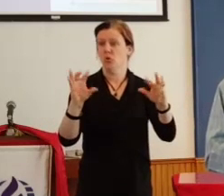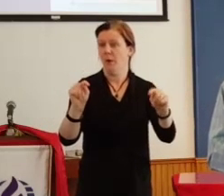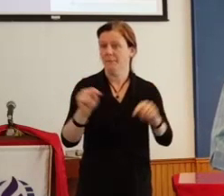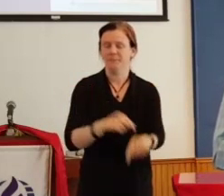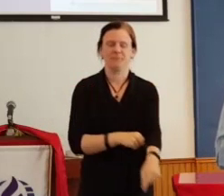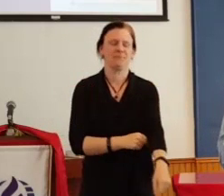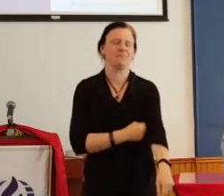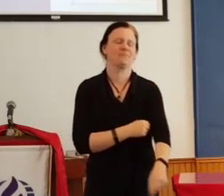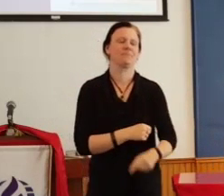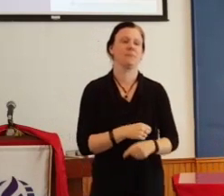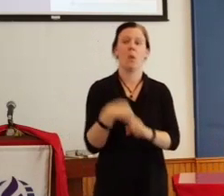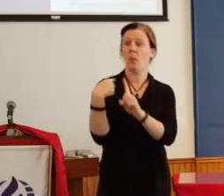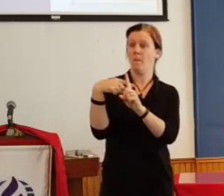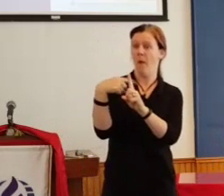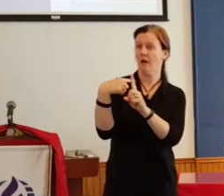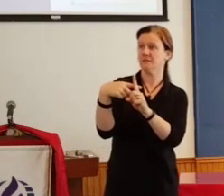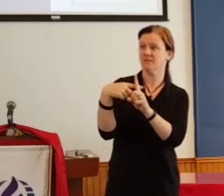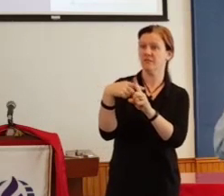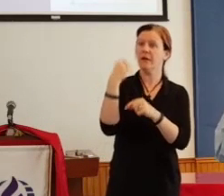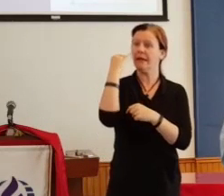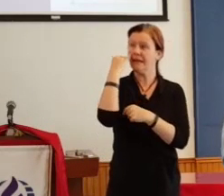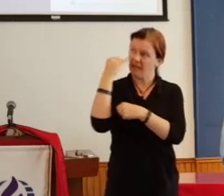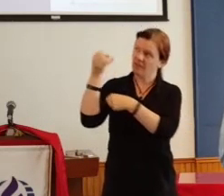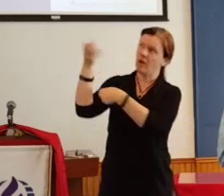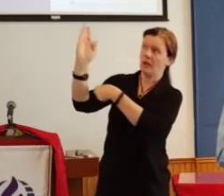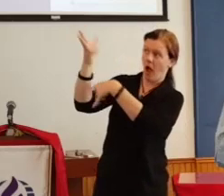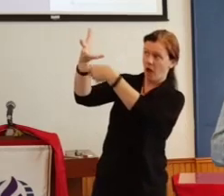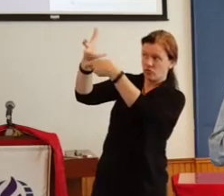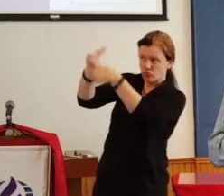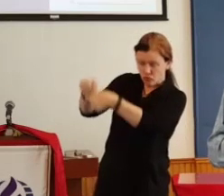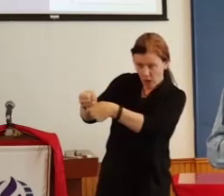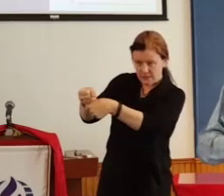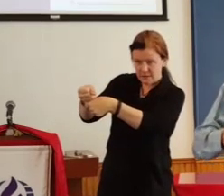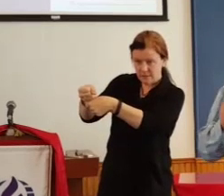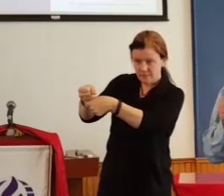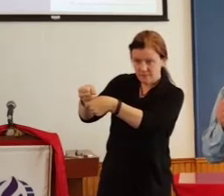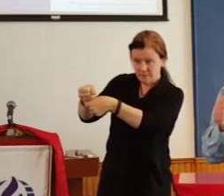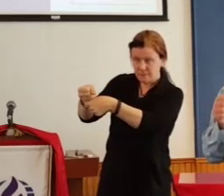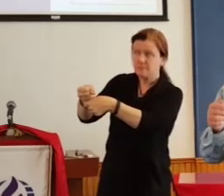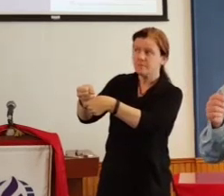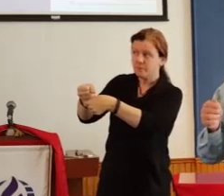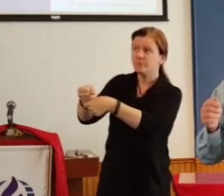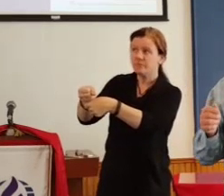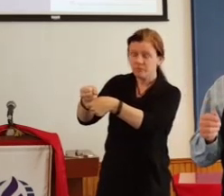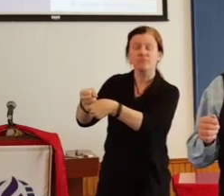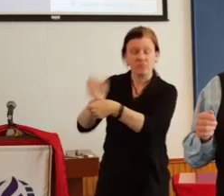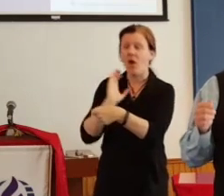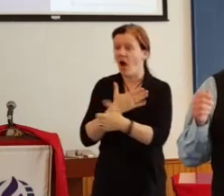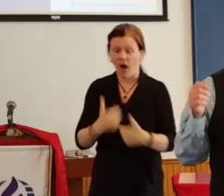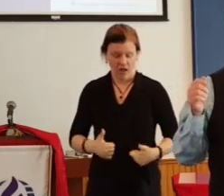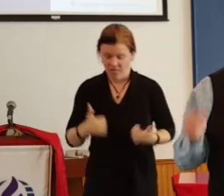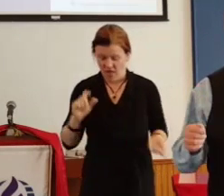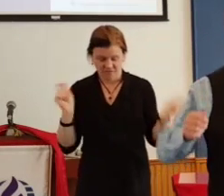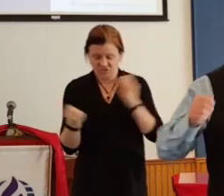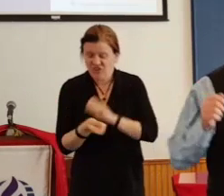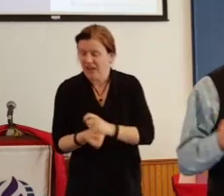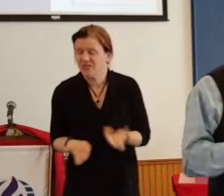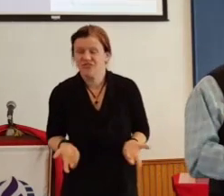And the good news is, is that if we trust in God and let the Spirit lead us, we will be transformed. We can't help but be